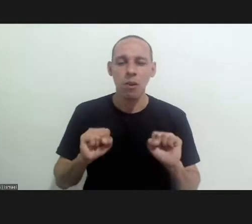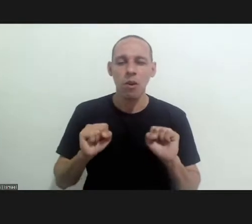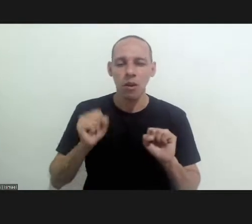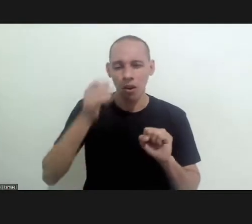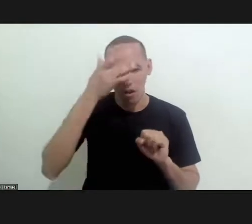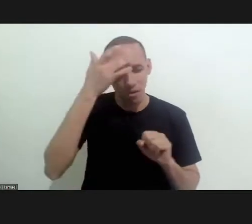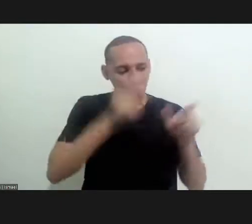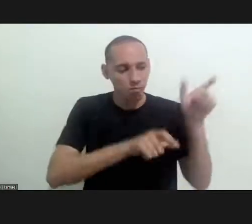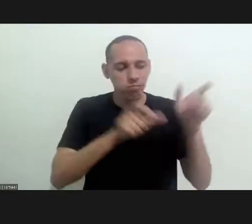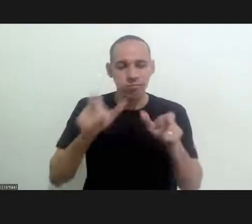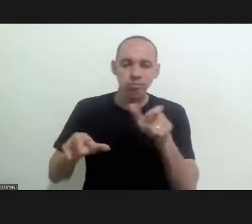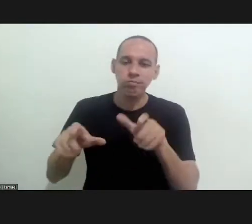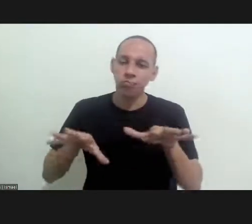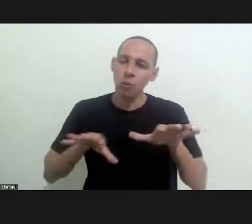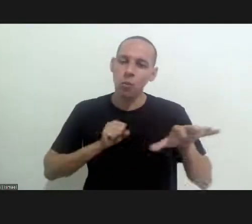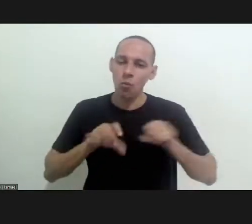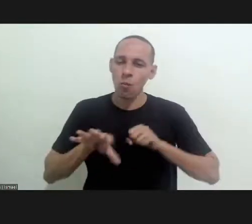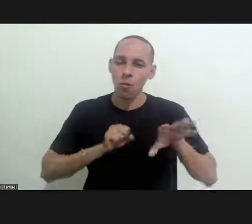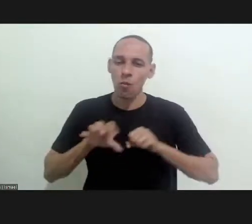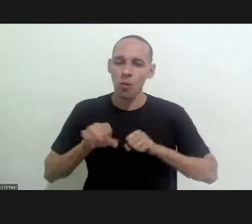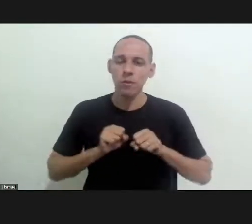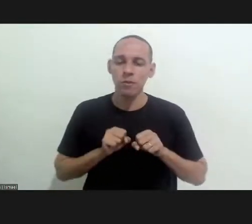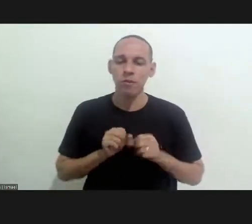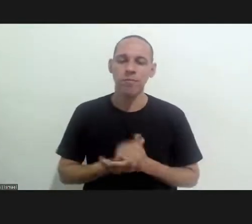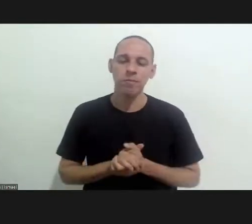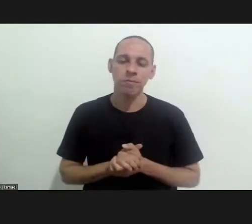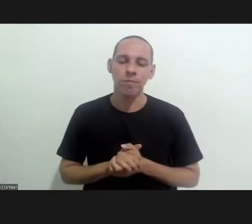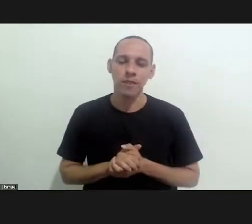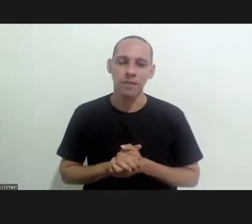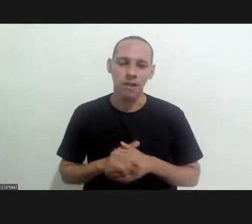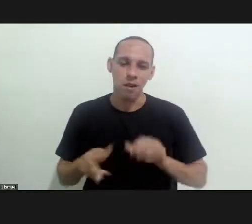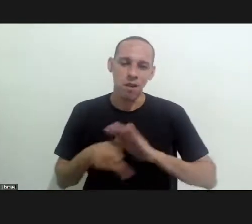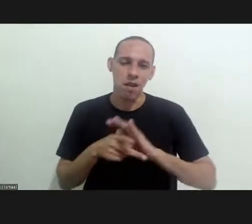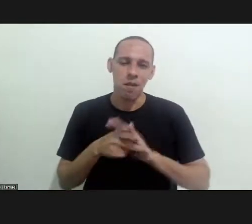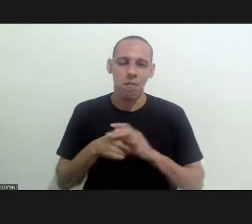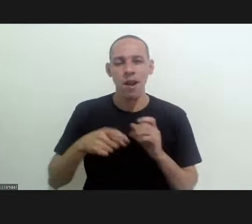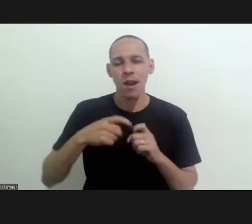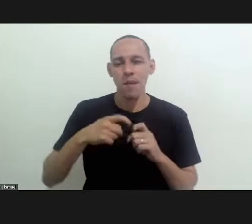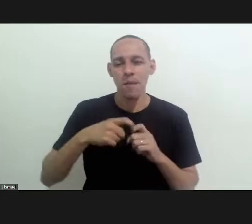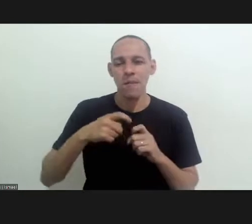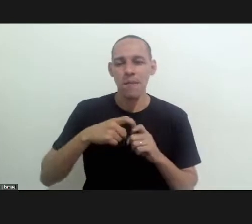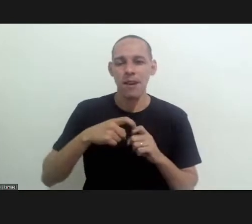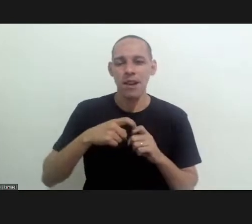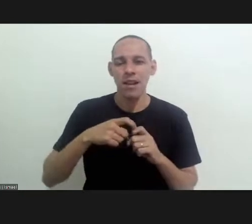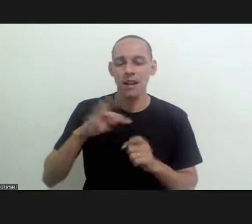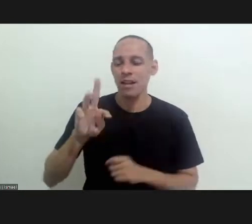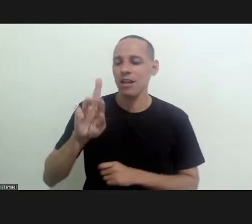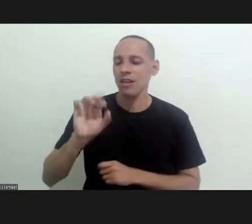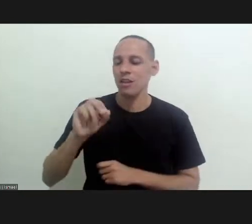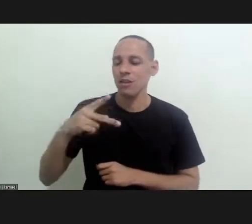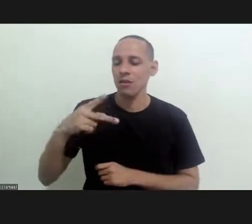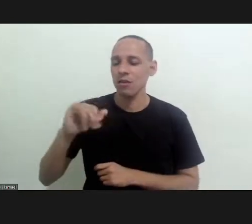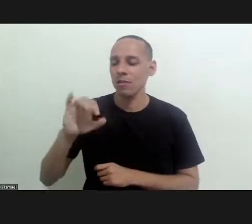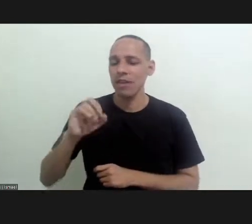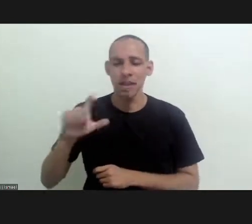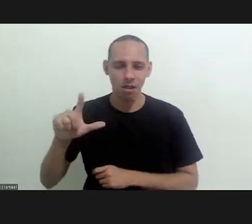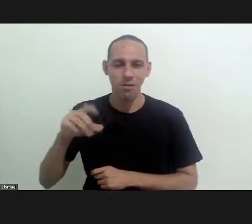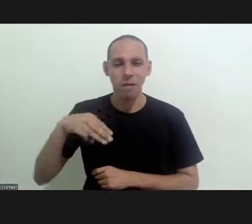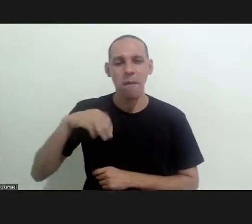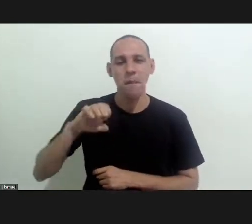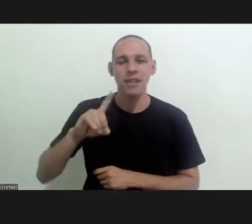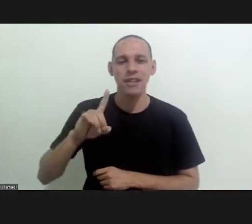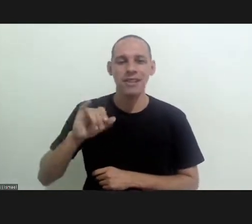the other illnesses which make up the panel of medicine or of tropical medicine